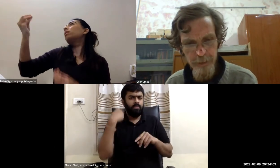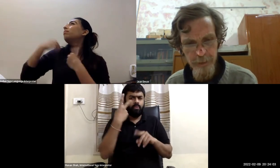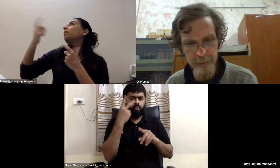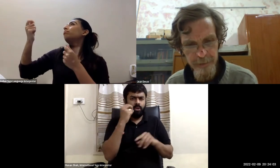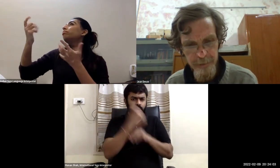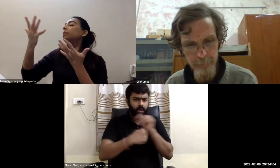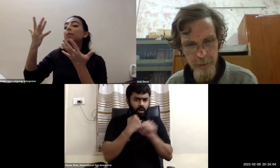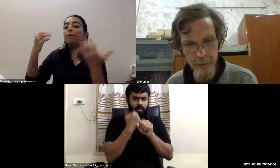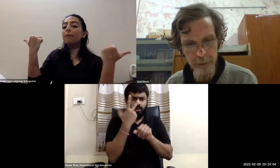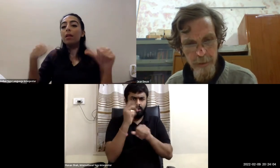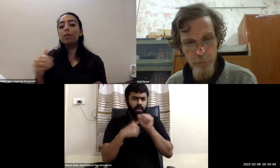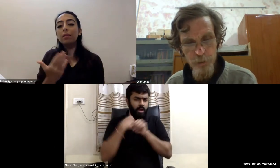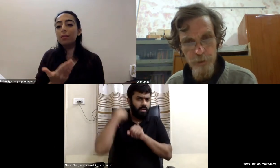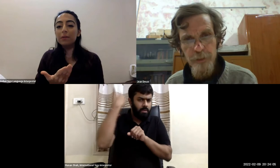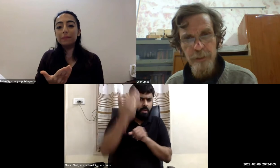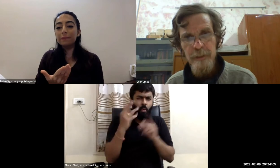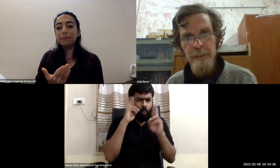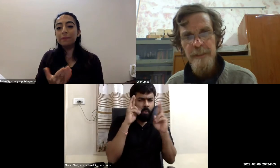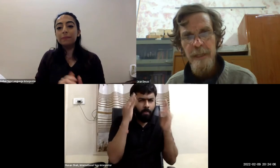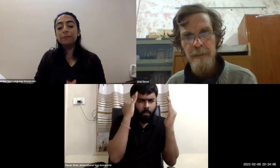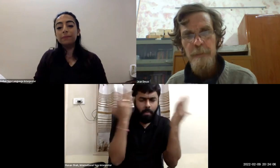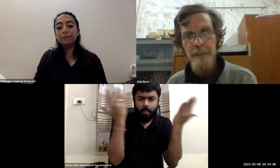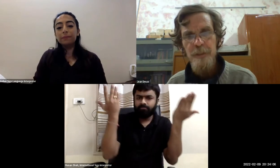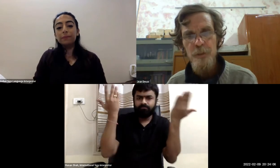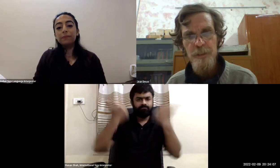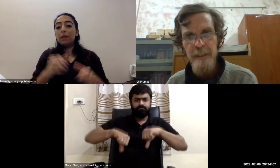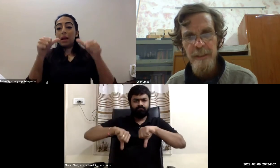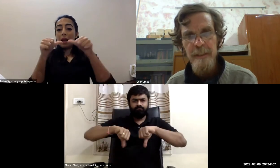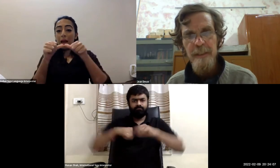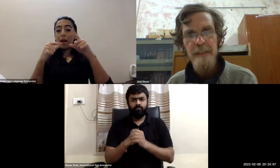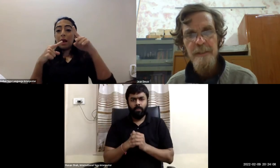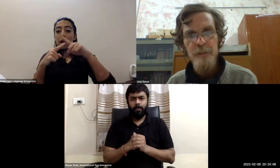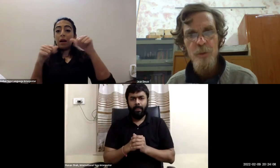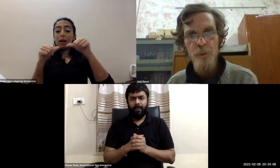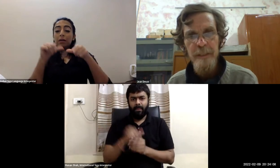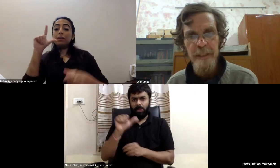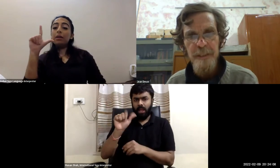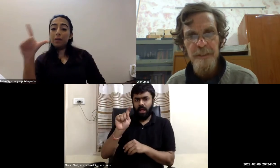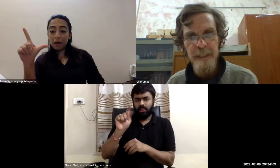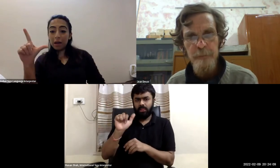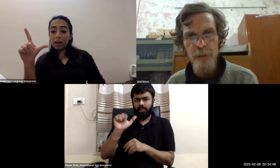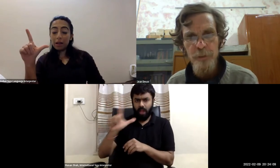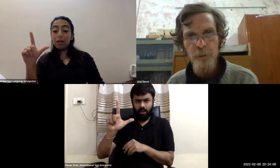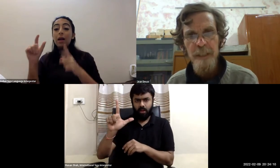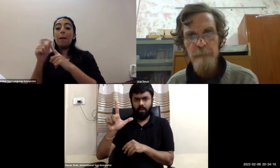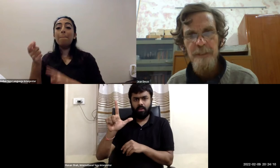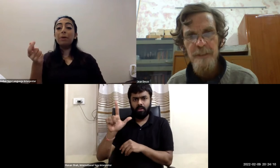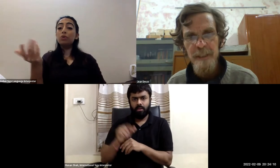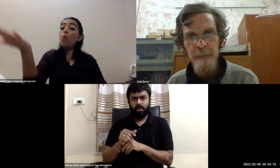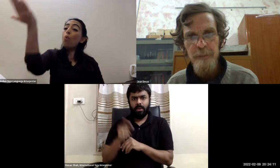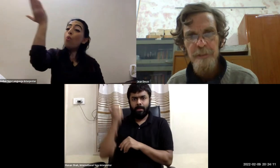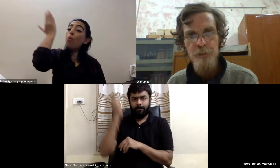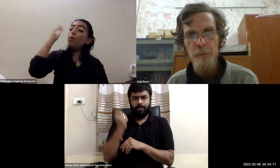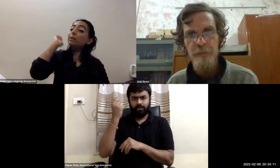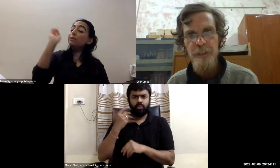for these years moreover this atal pension use now is an old age scheme an old age pension